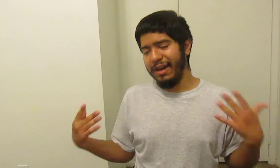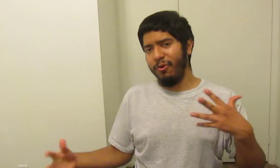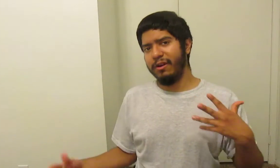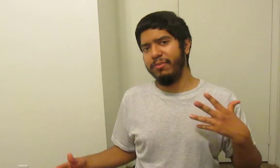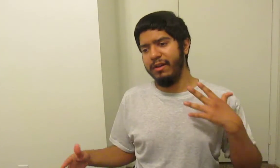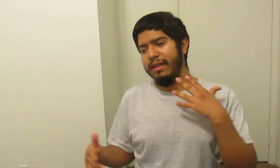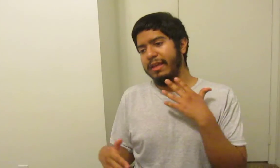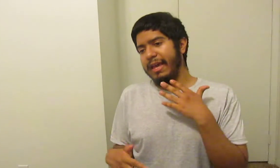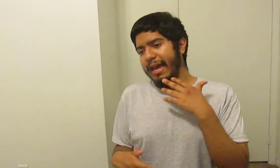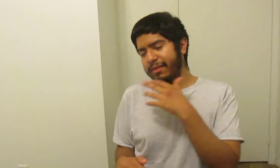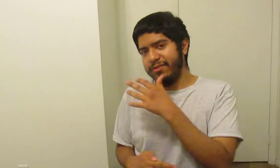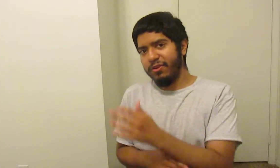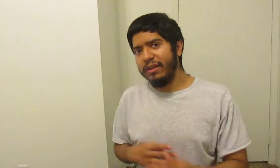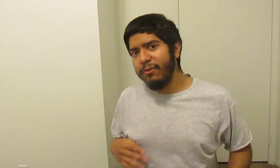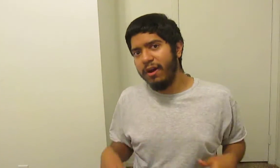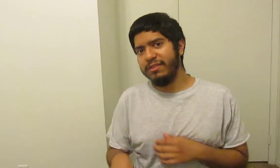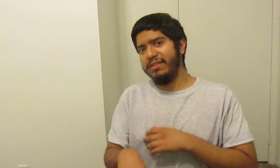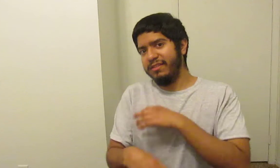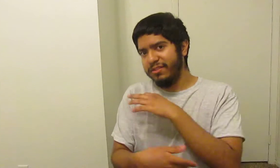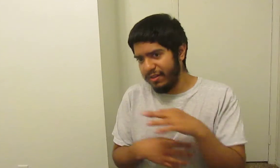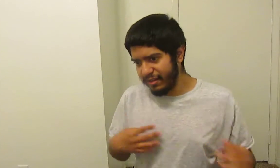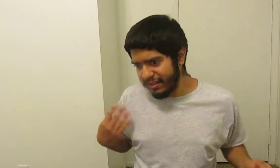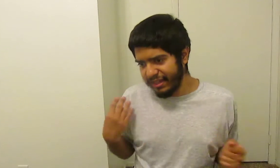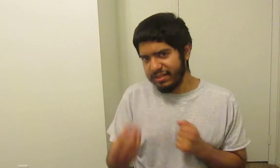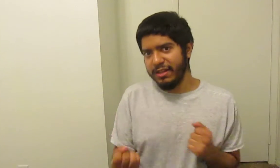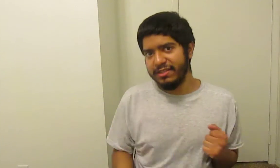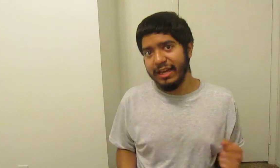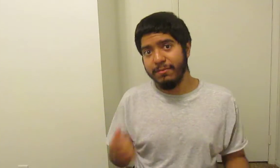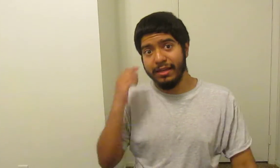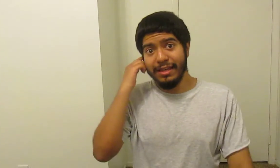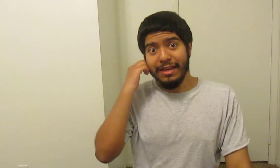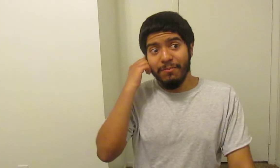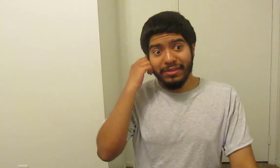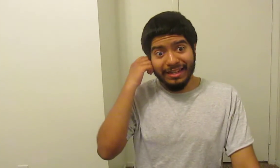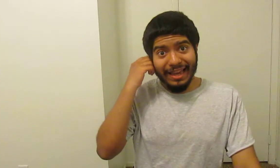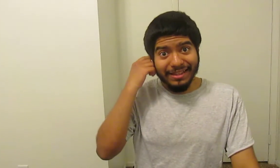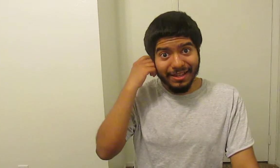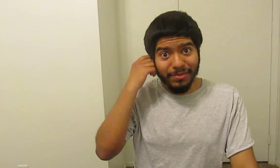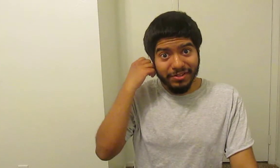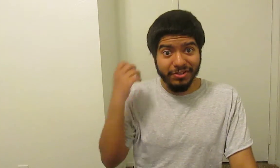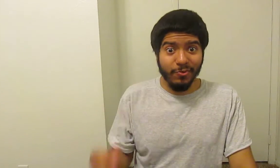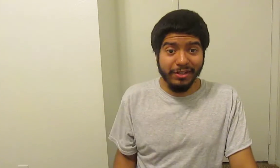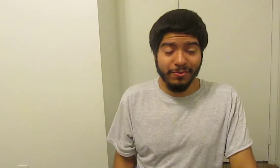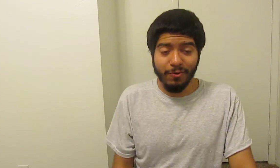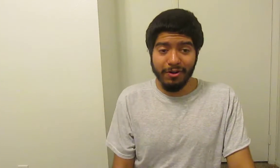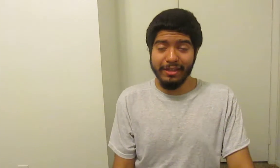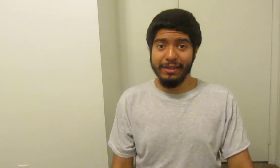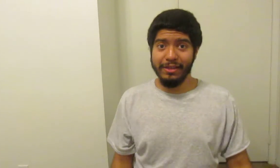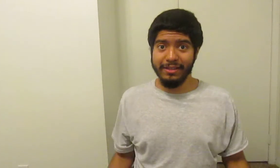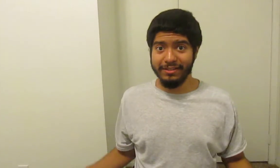not work, but at the start he wants to get some excitement, but then he ends up in a situation where he's